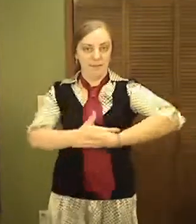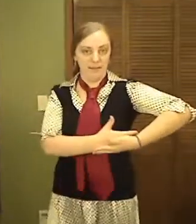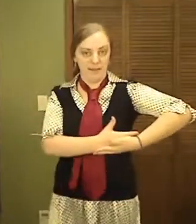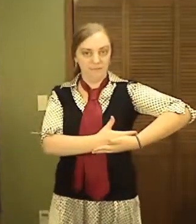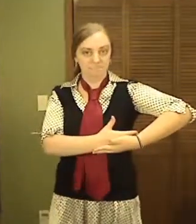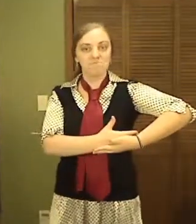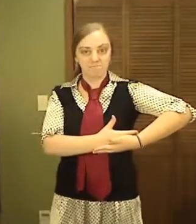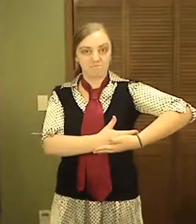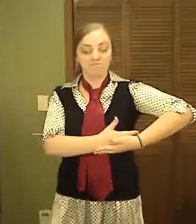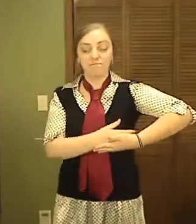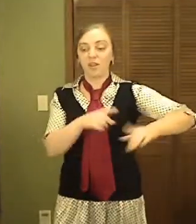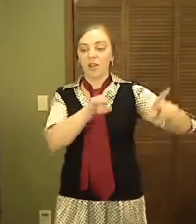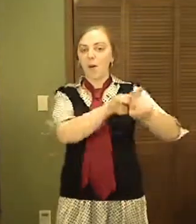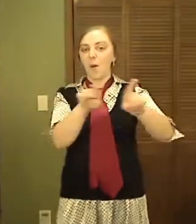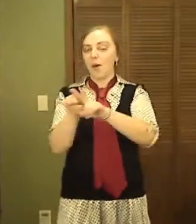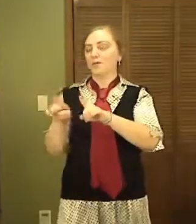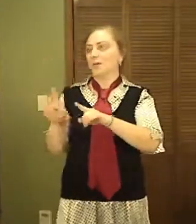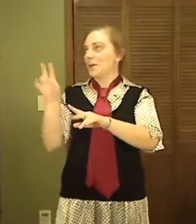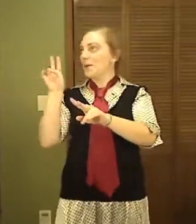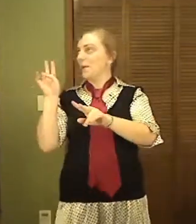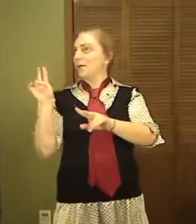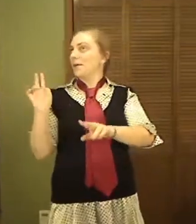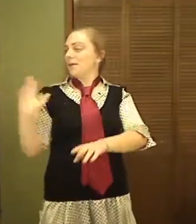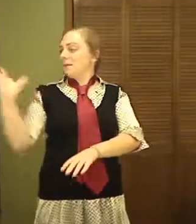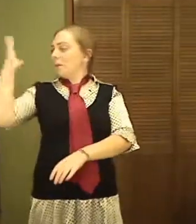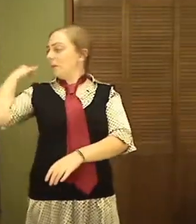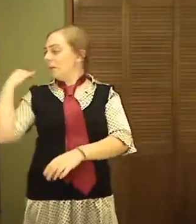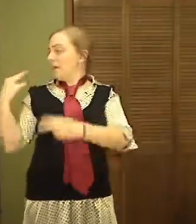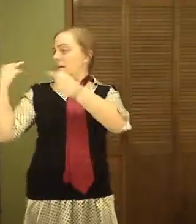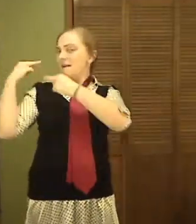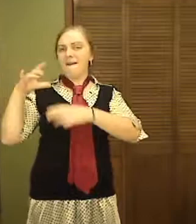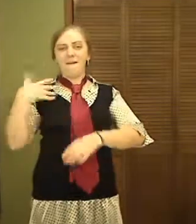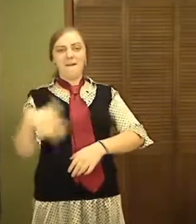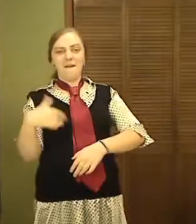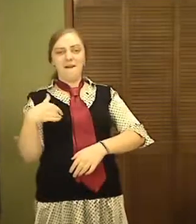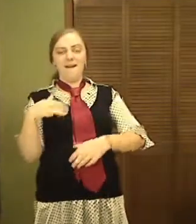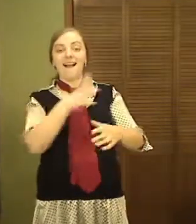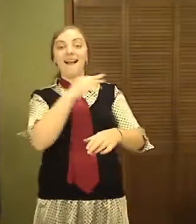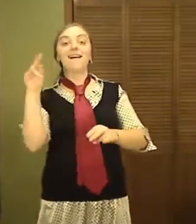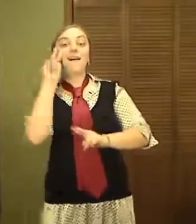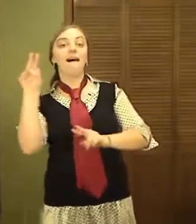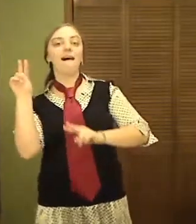We also look forward to Jesus coming again as King of everyone.